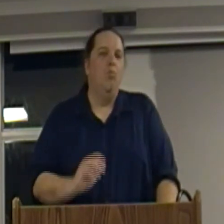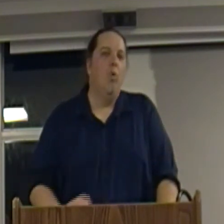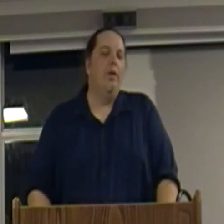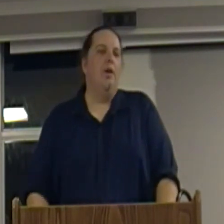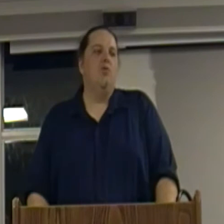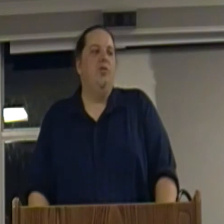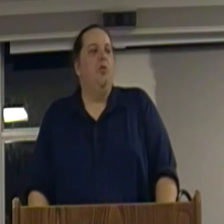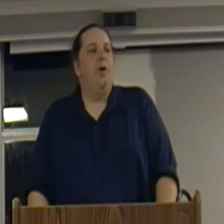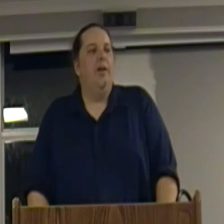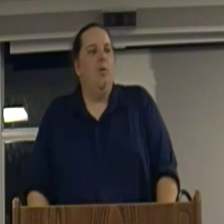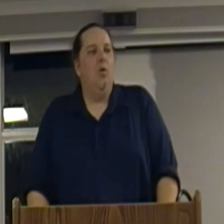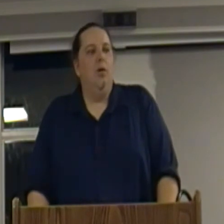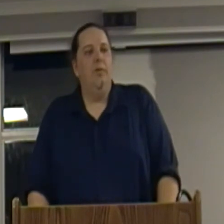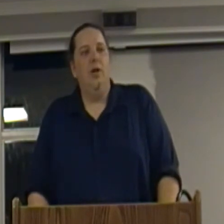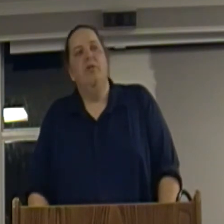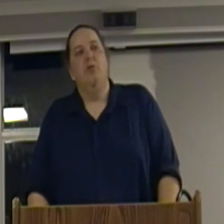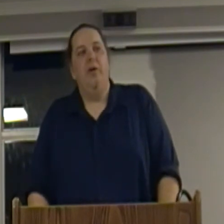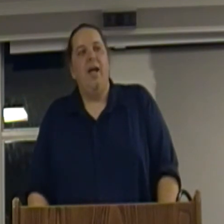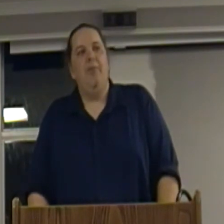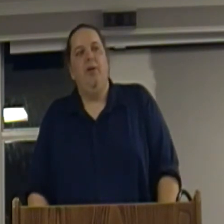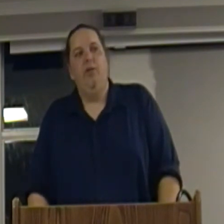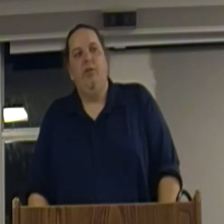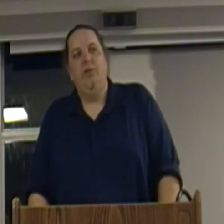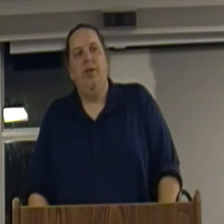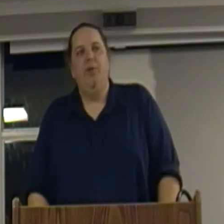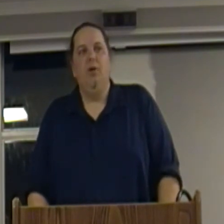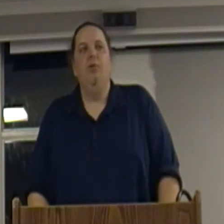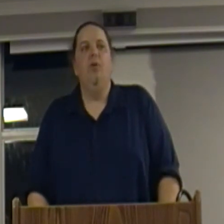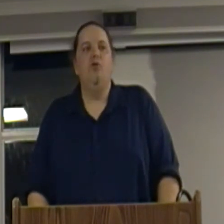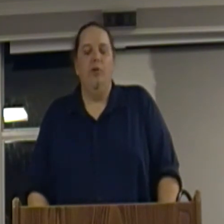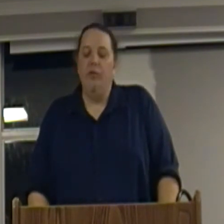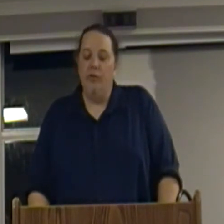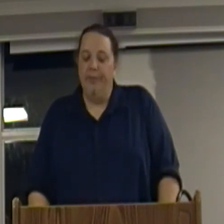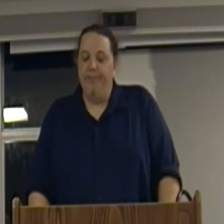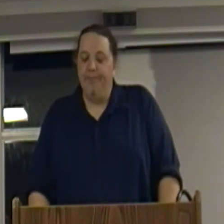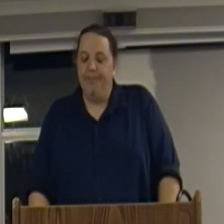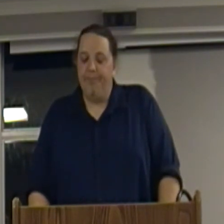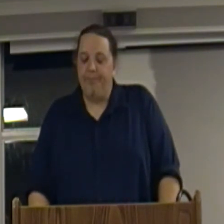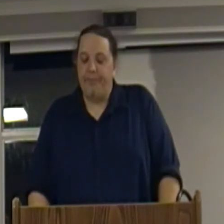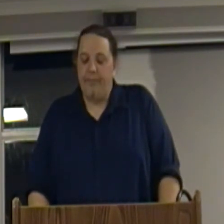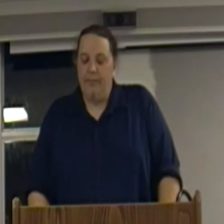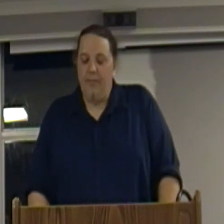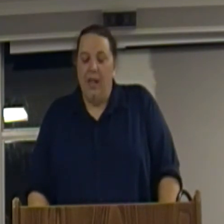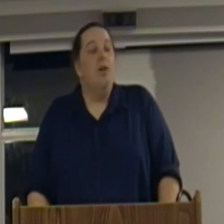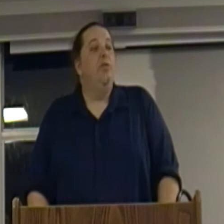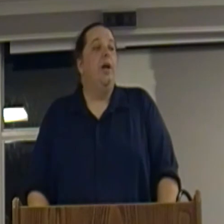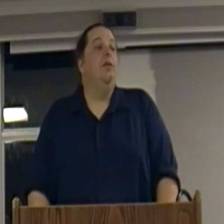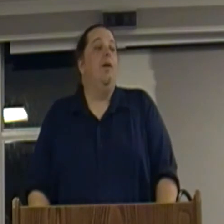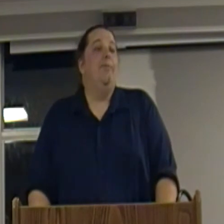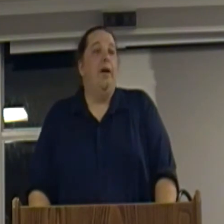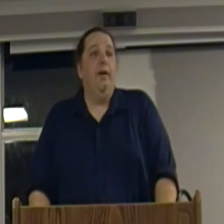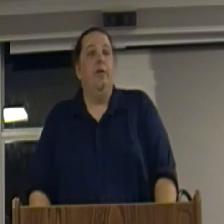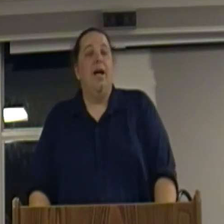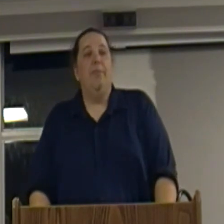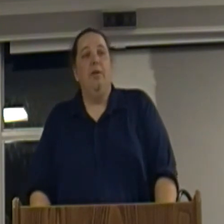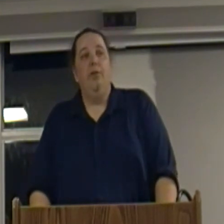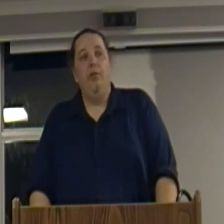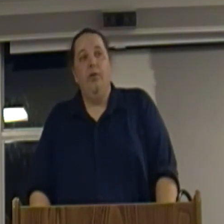one of the countries that was part of that war, they overthrew their capitalists. They set up their own socialist system, scared the crap out of the other capitalists.